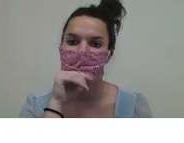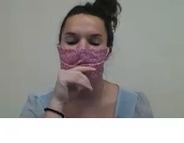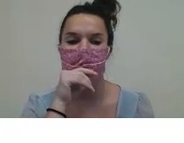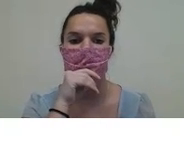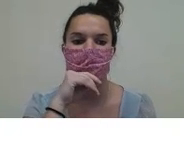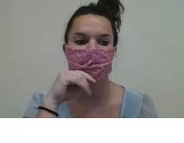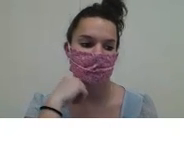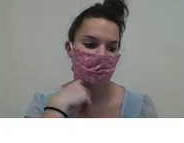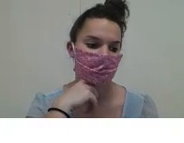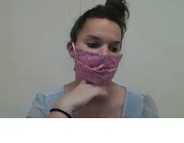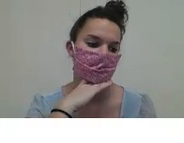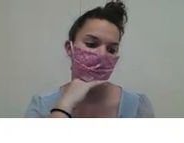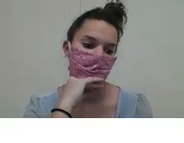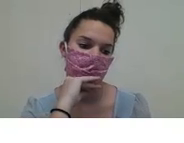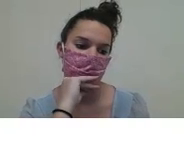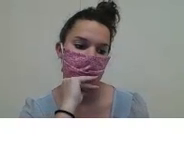Build it.